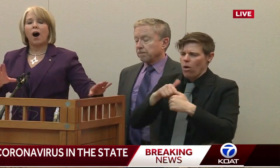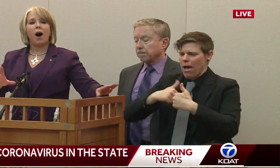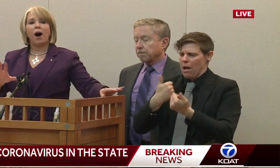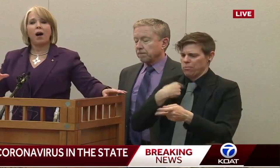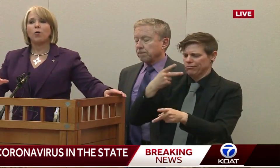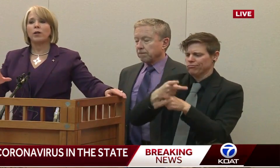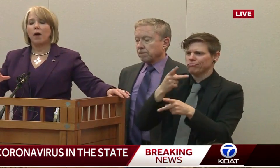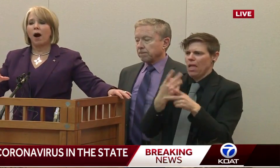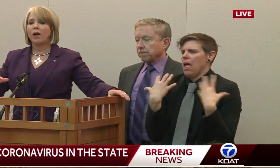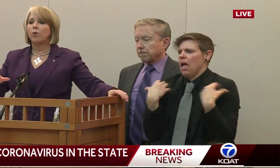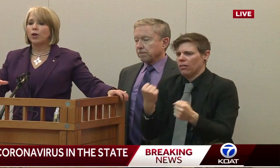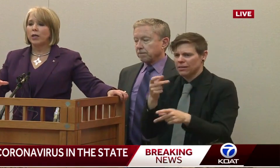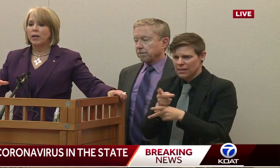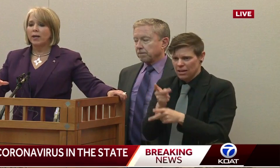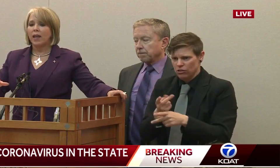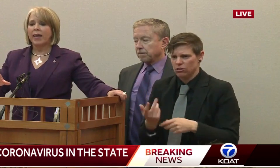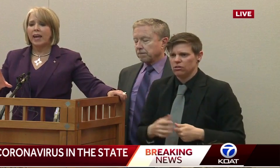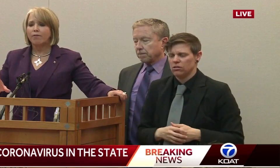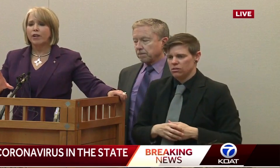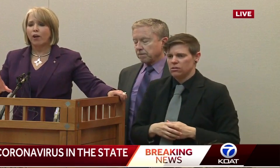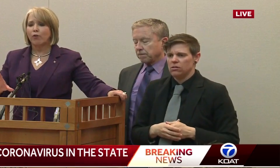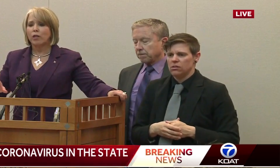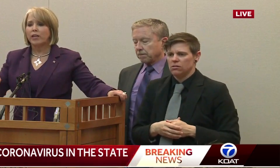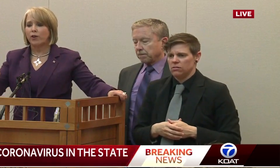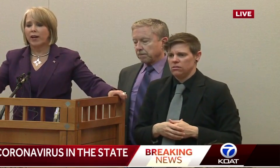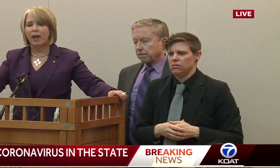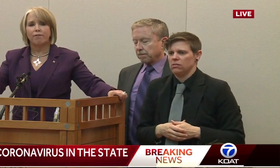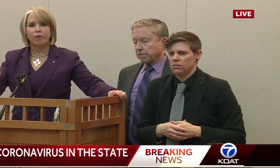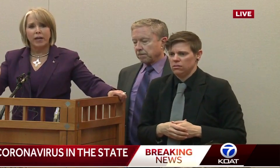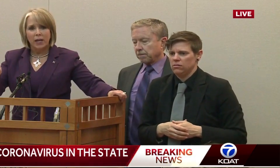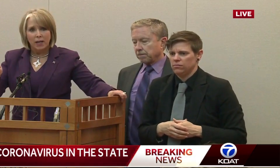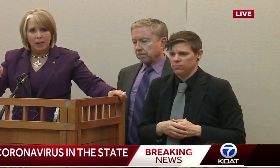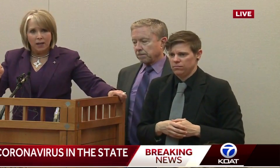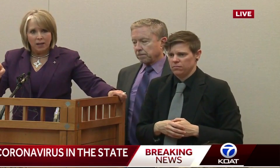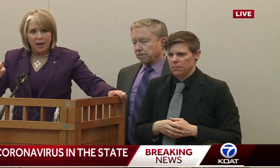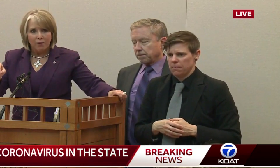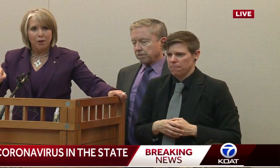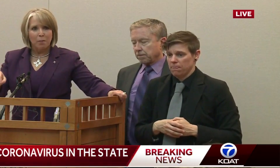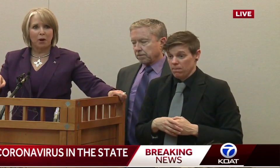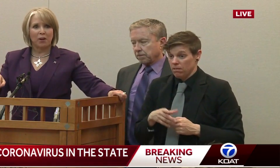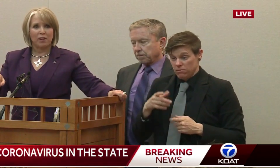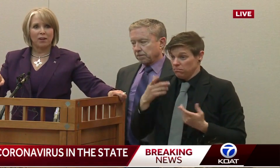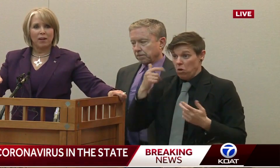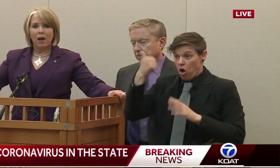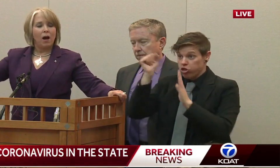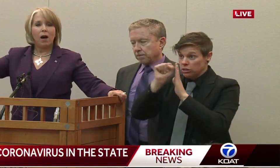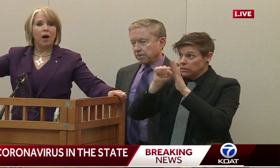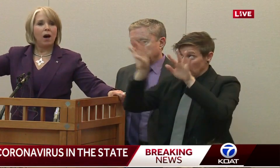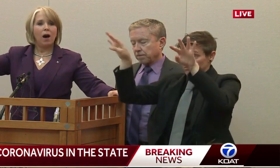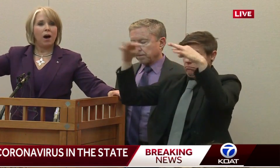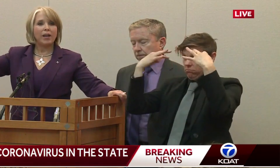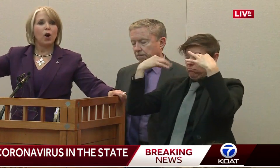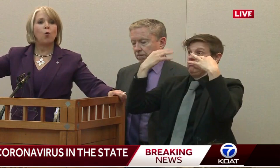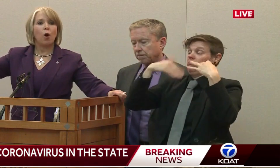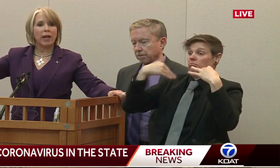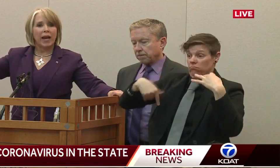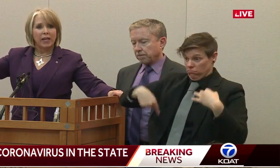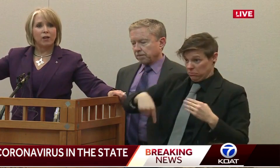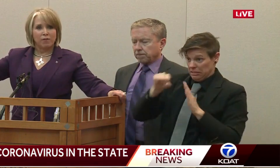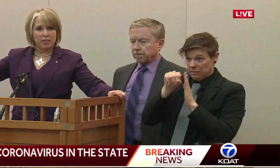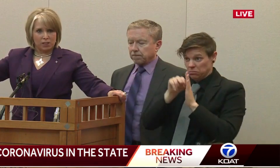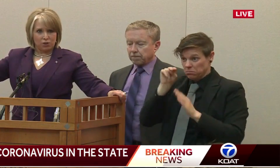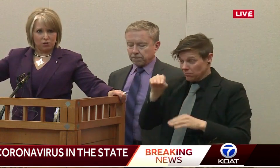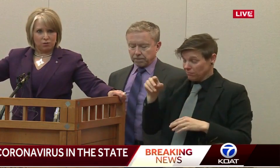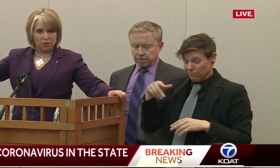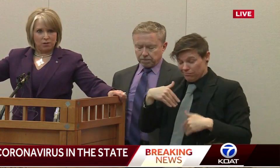I would, like every other leader and every American, I don't want